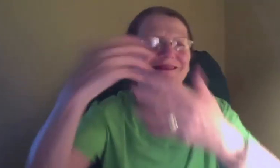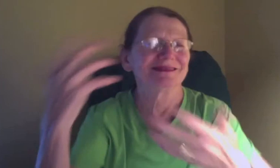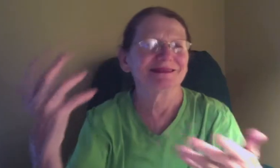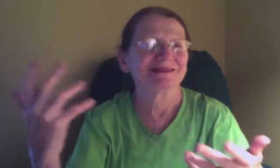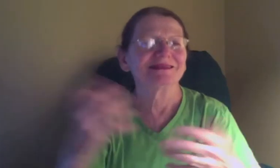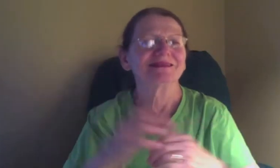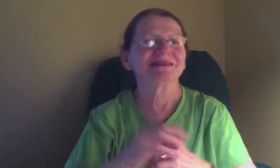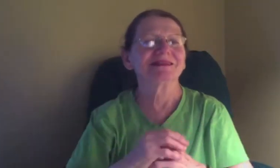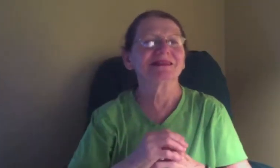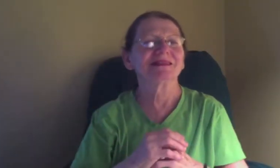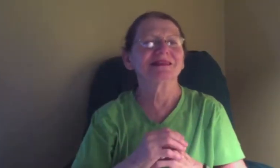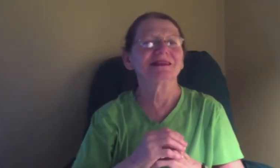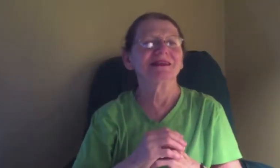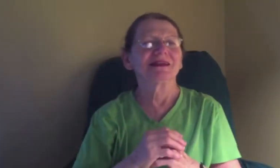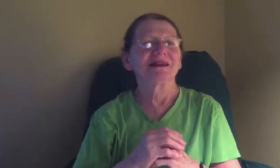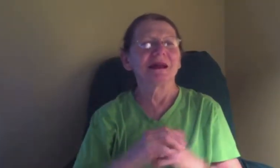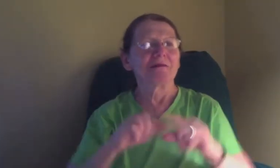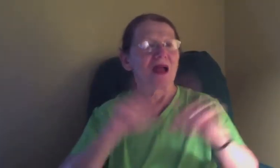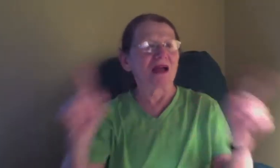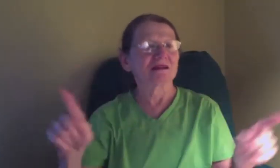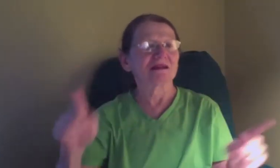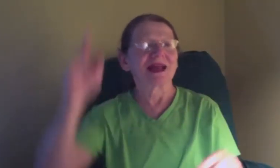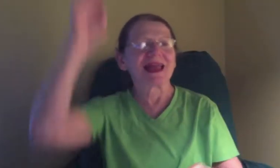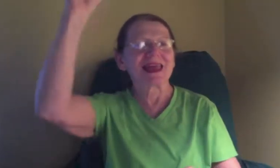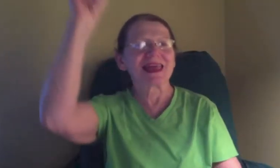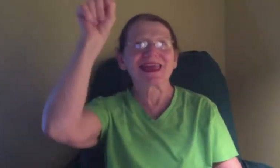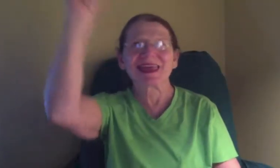silences I was